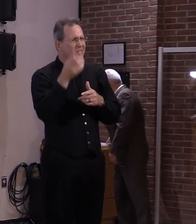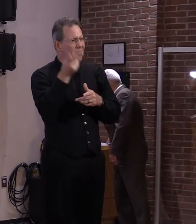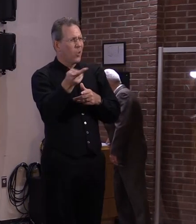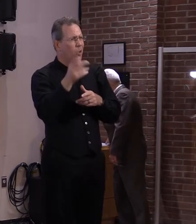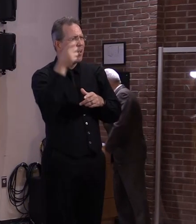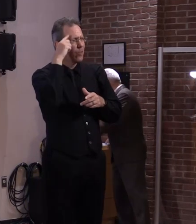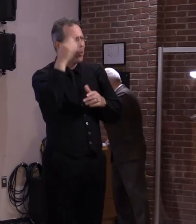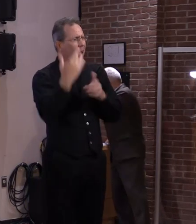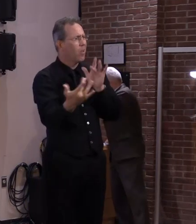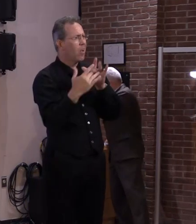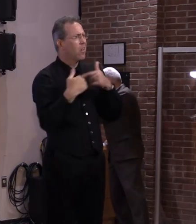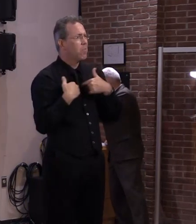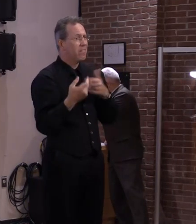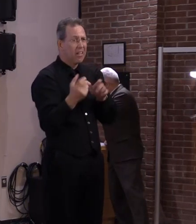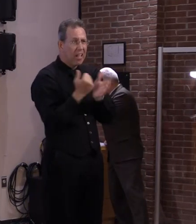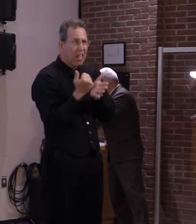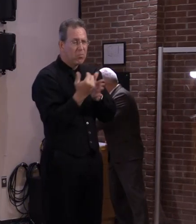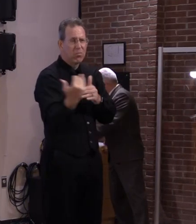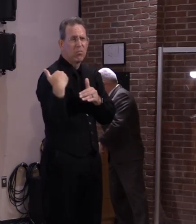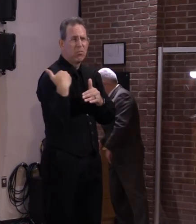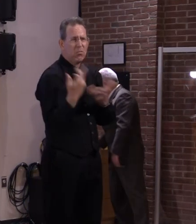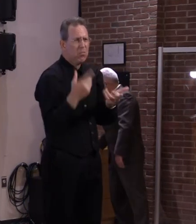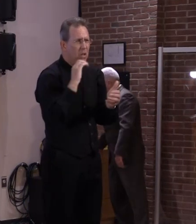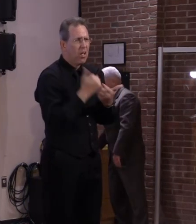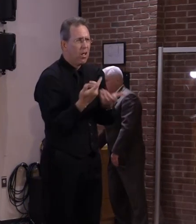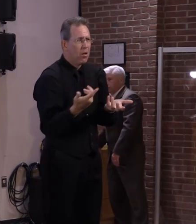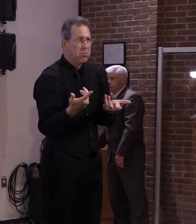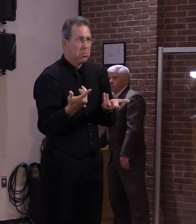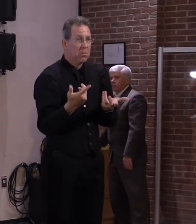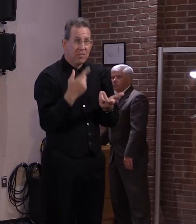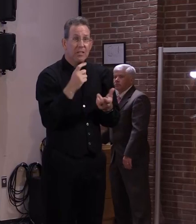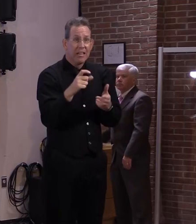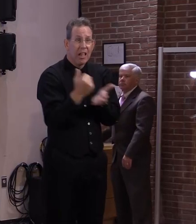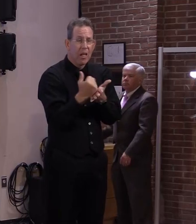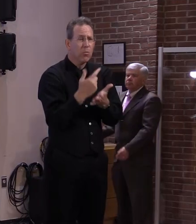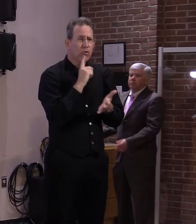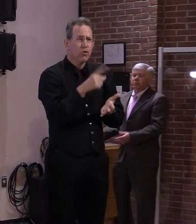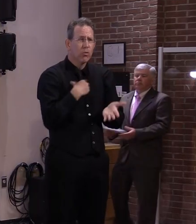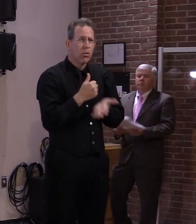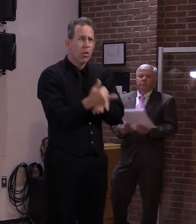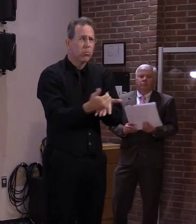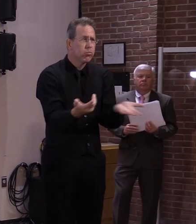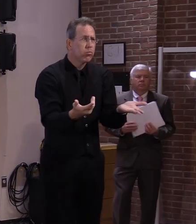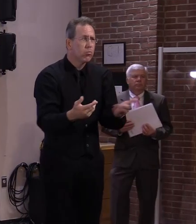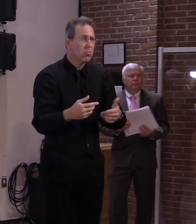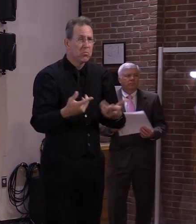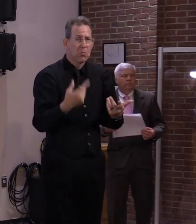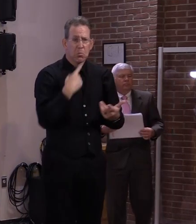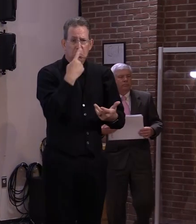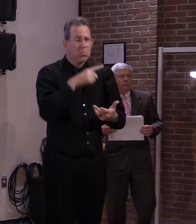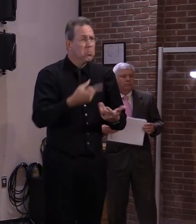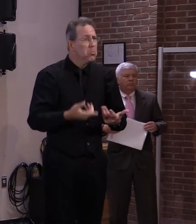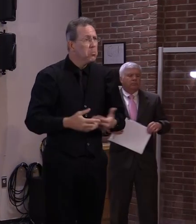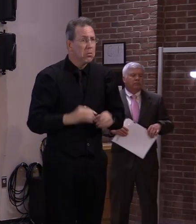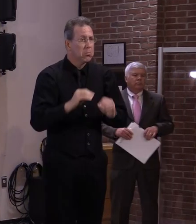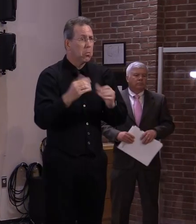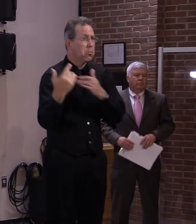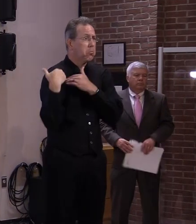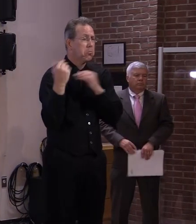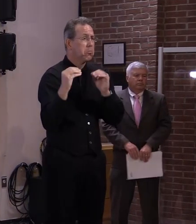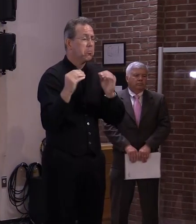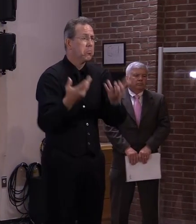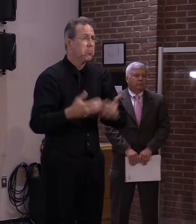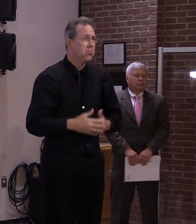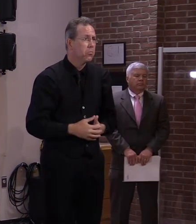but um but obviously we'll do whatever we can to assist them thank you um governor